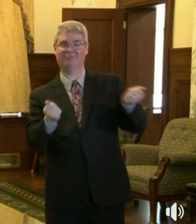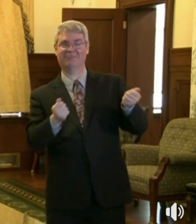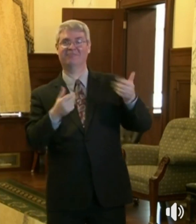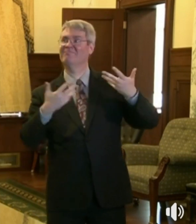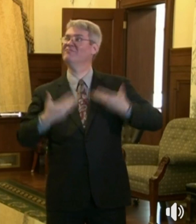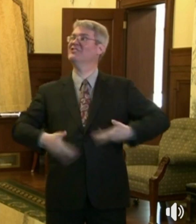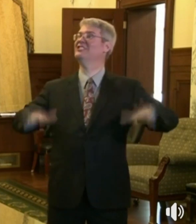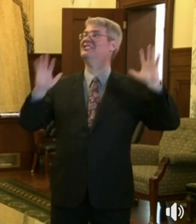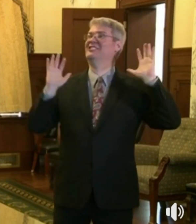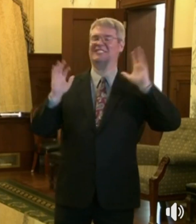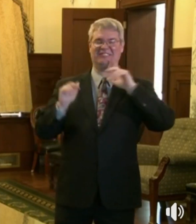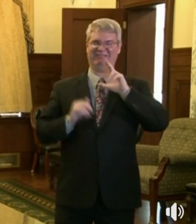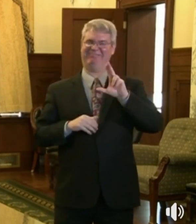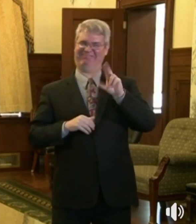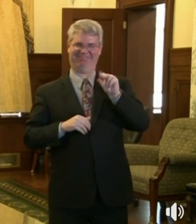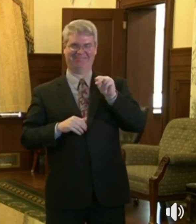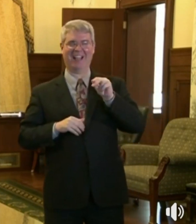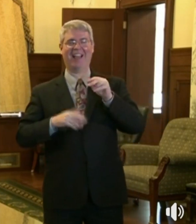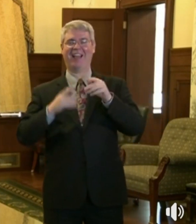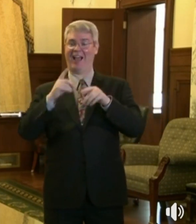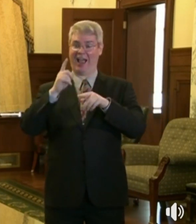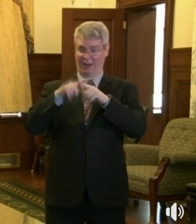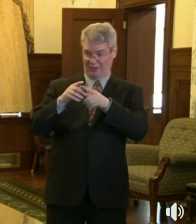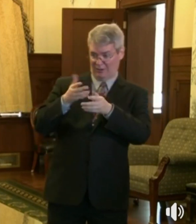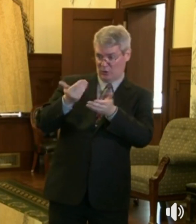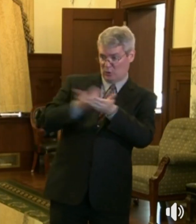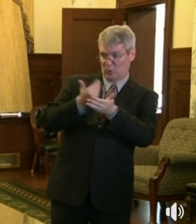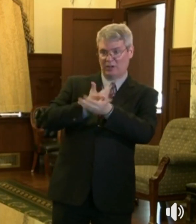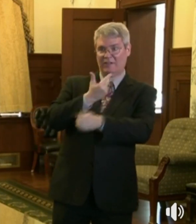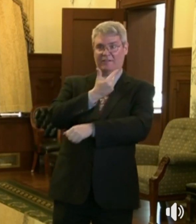I've just got to be straight with the people of Idaho.